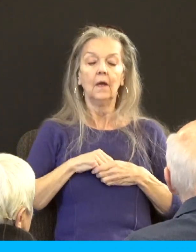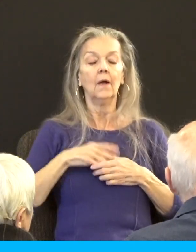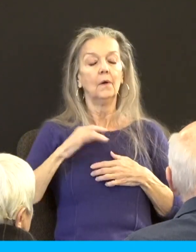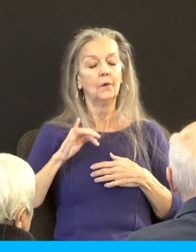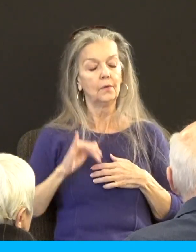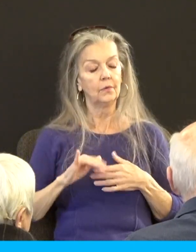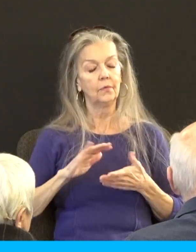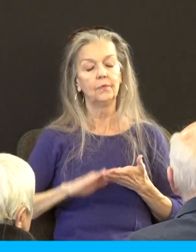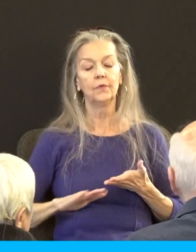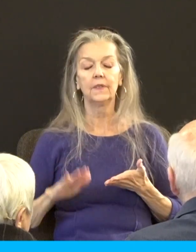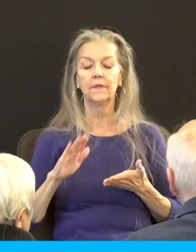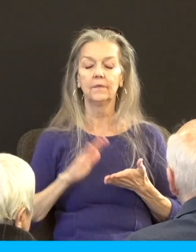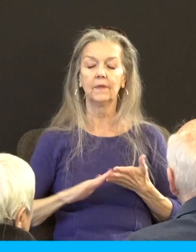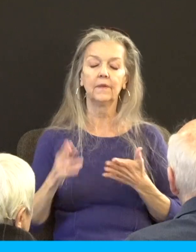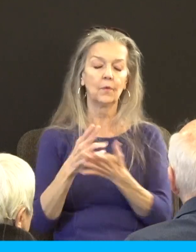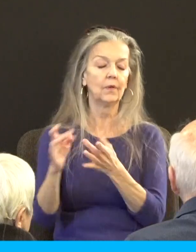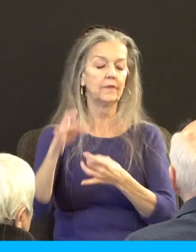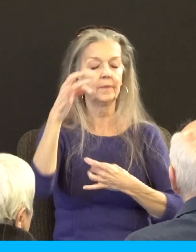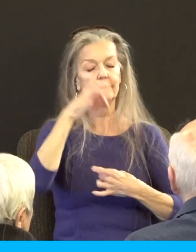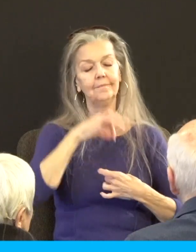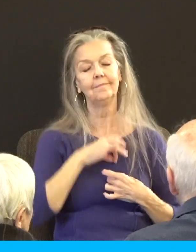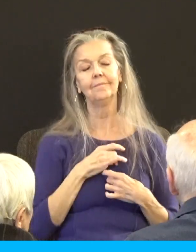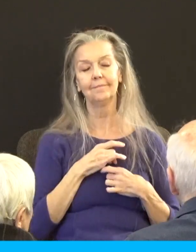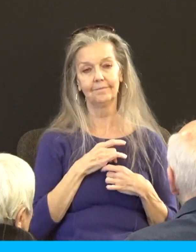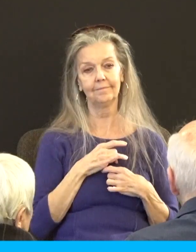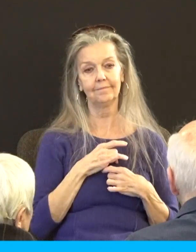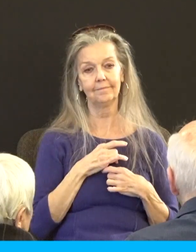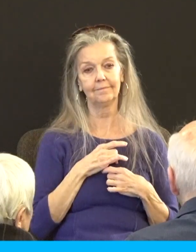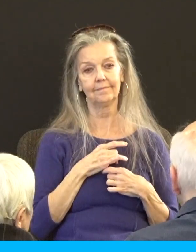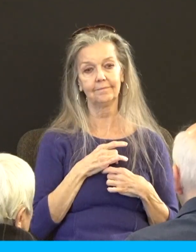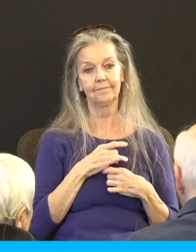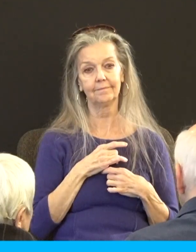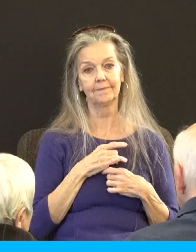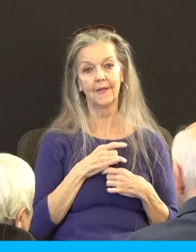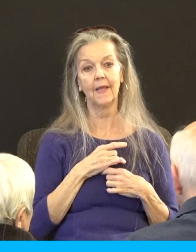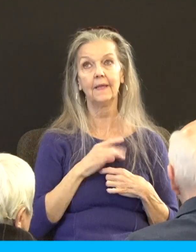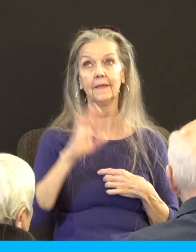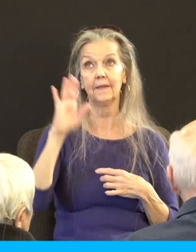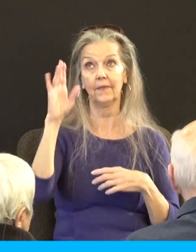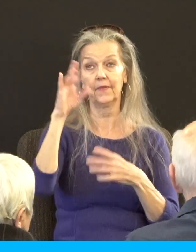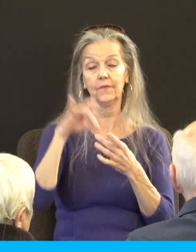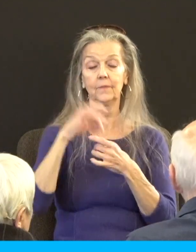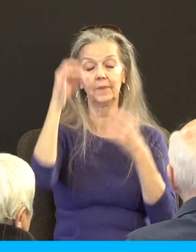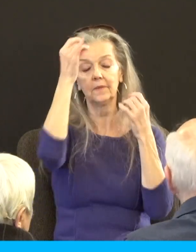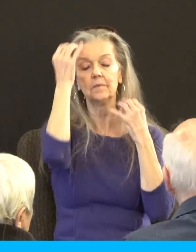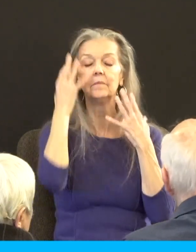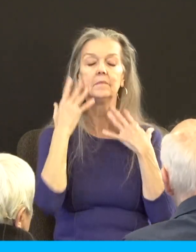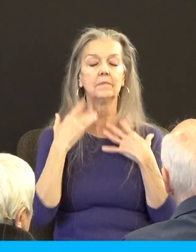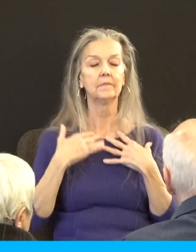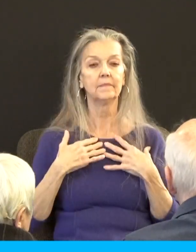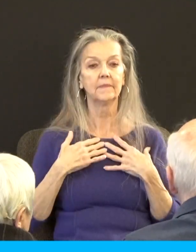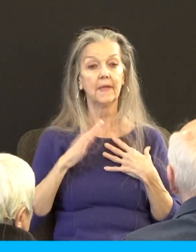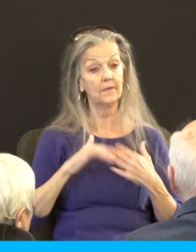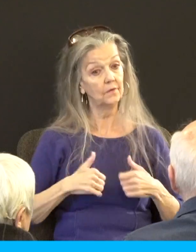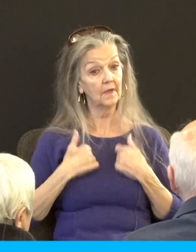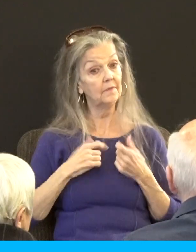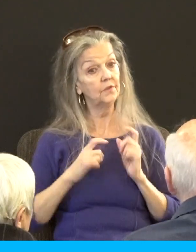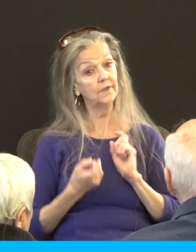gives you the Holy Spirit he seals you his work of the Spirit comes upon you and your life changes and the people